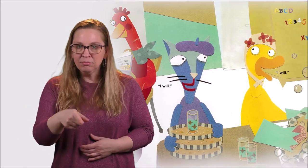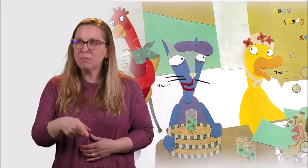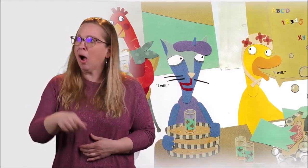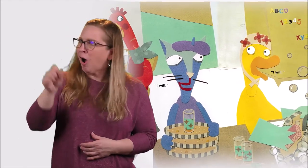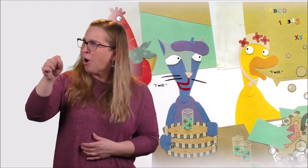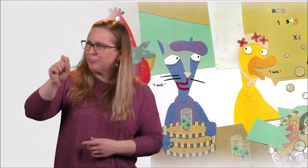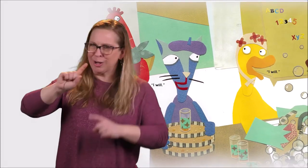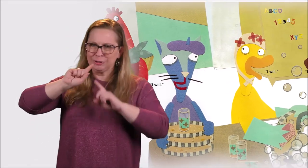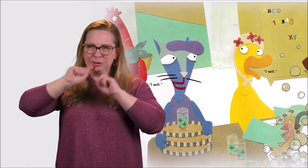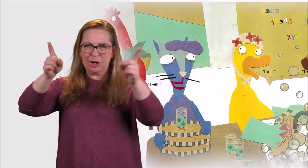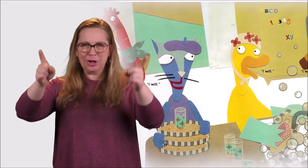I will.